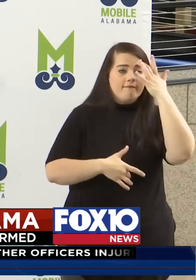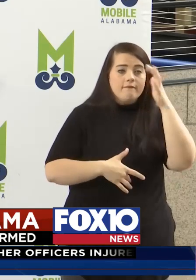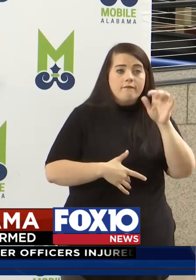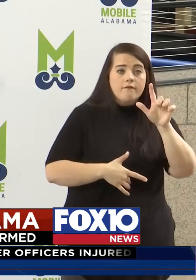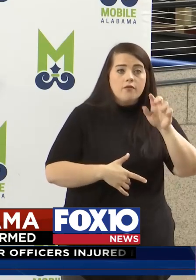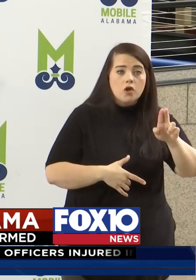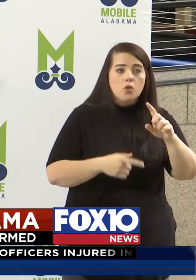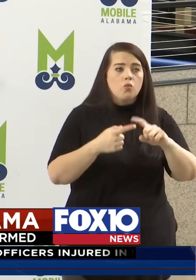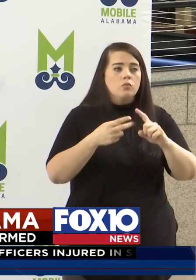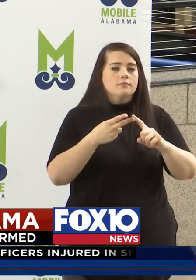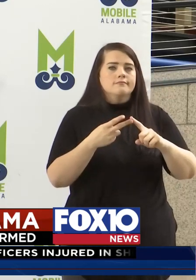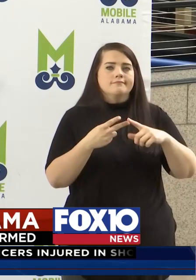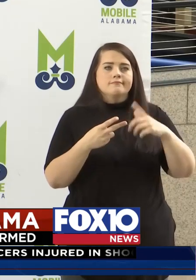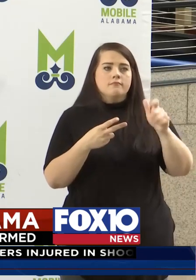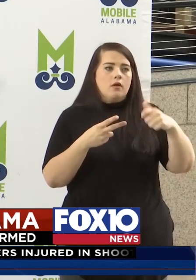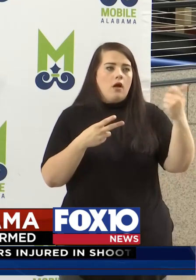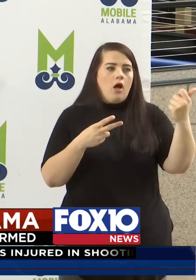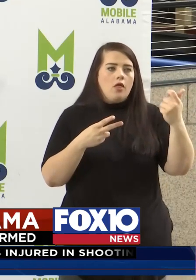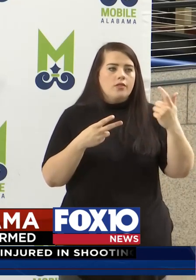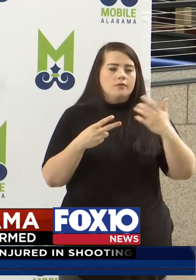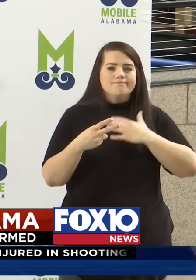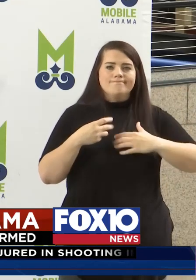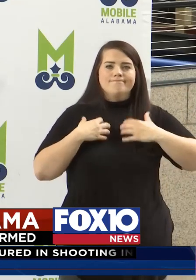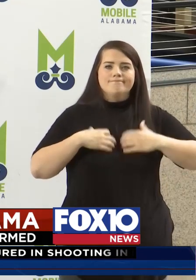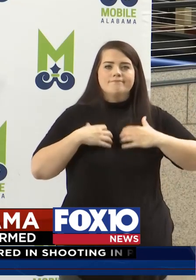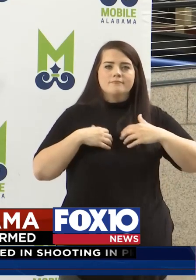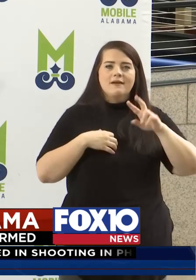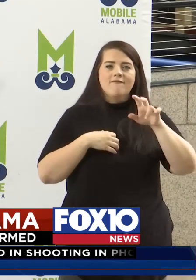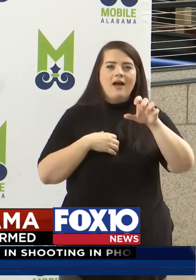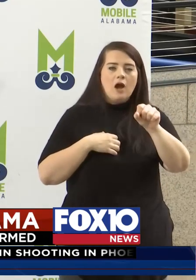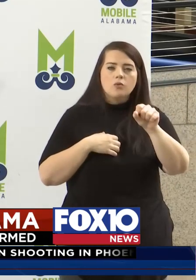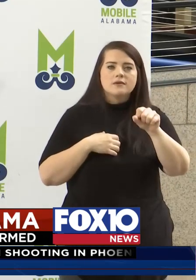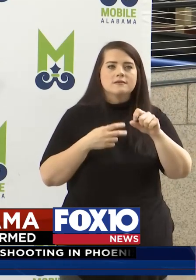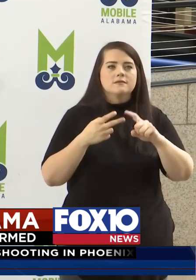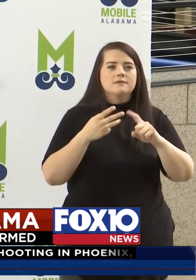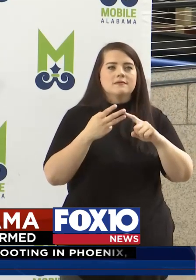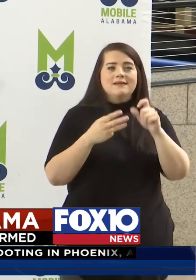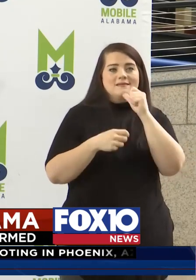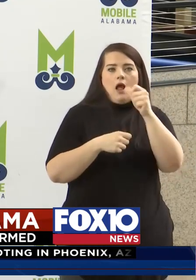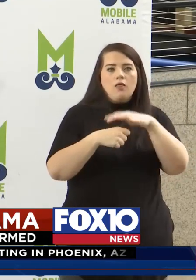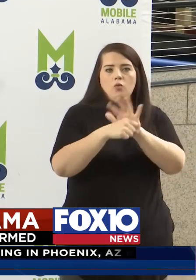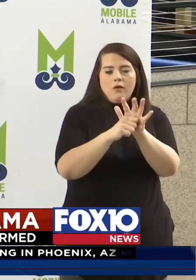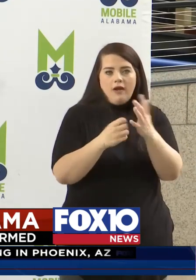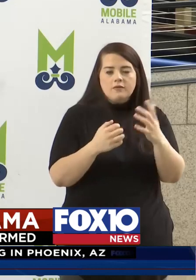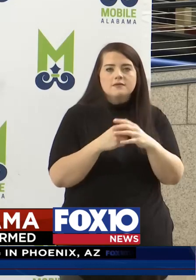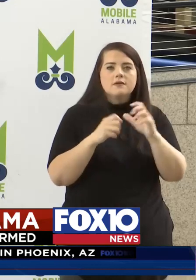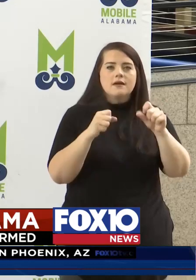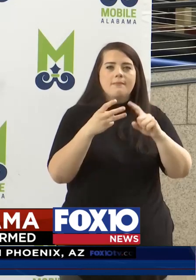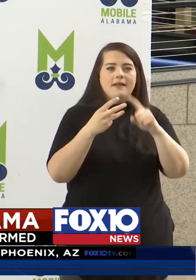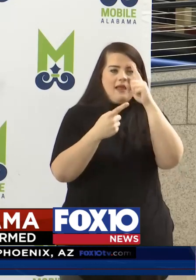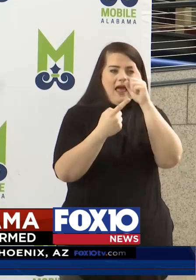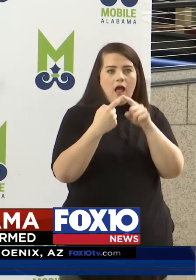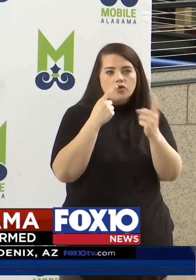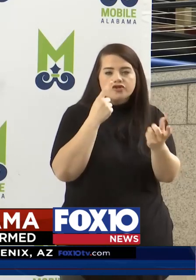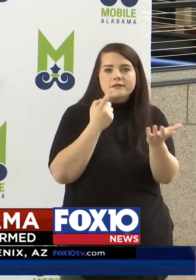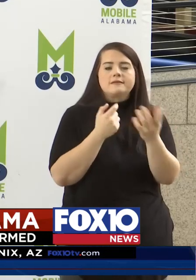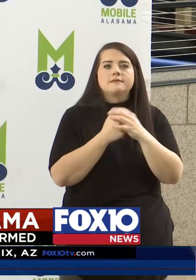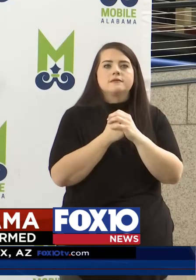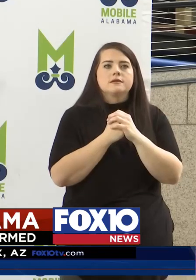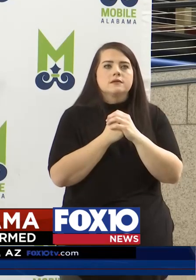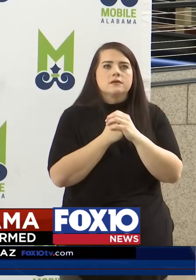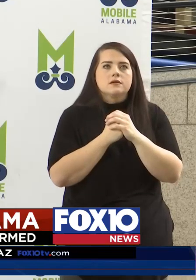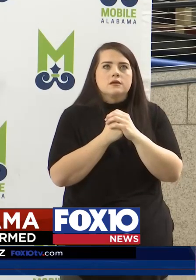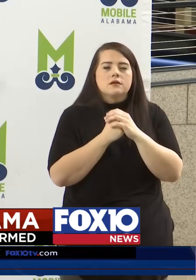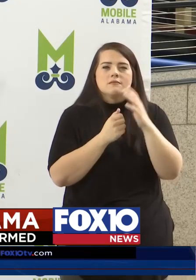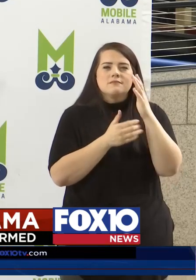could be other upper respiratory tract viruses that are not the novel coronavirus. It could also be allergies and